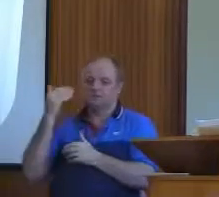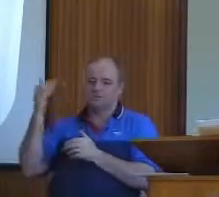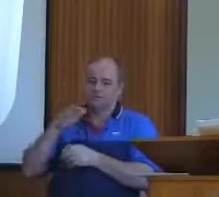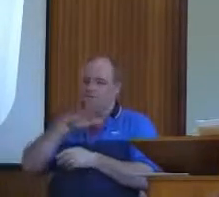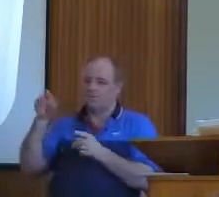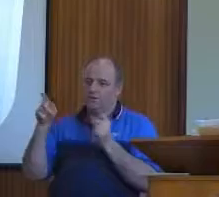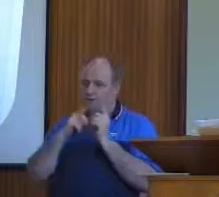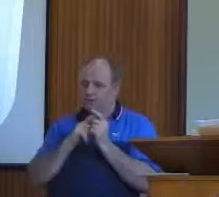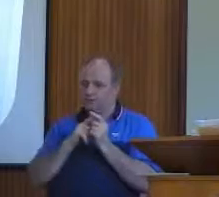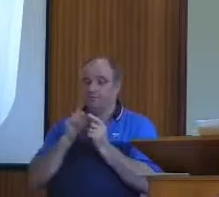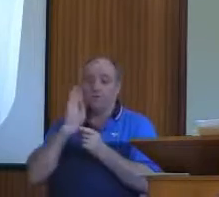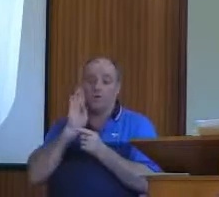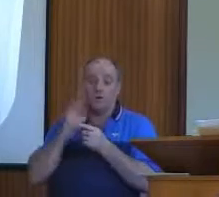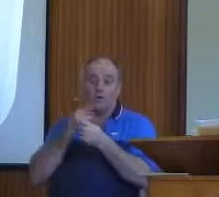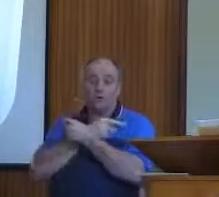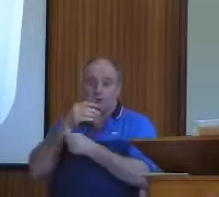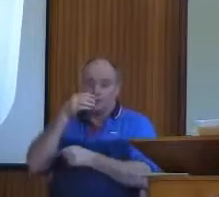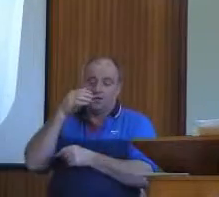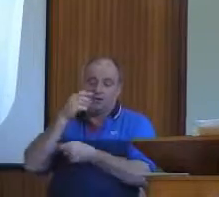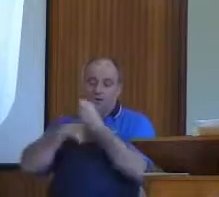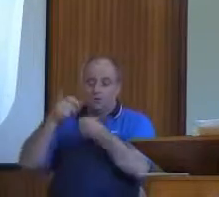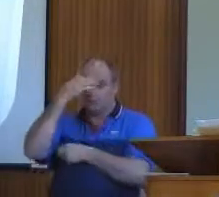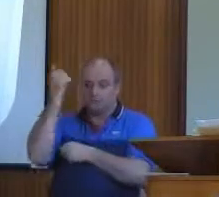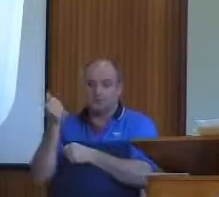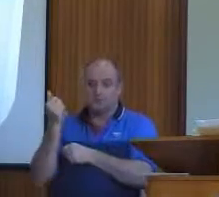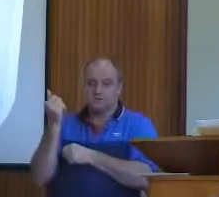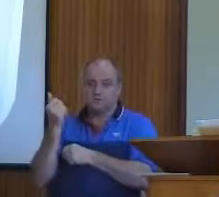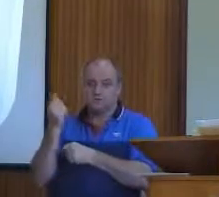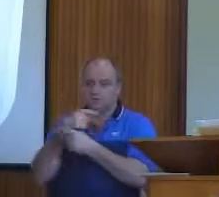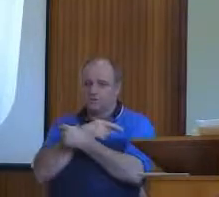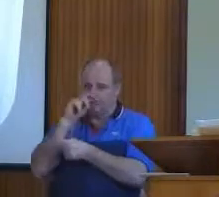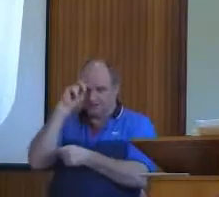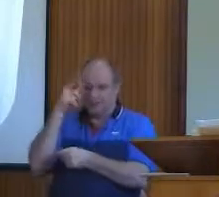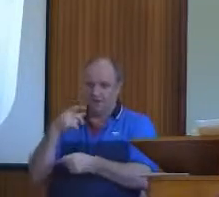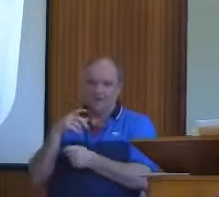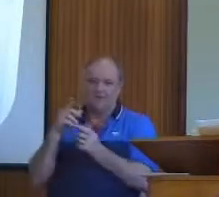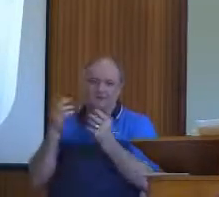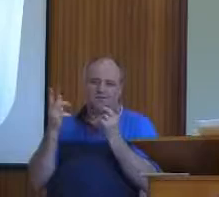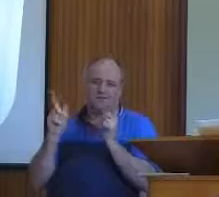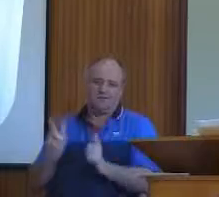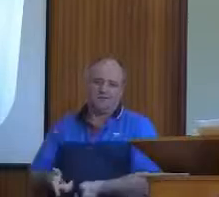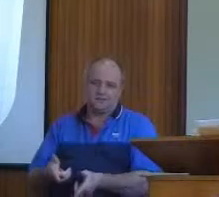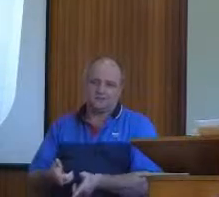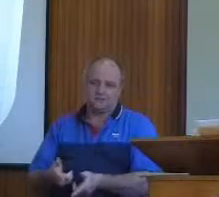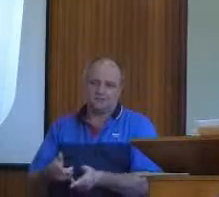nothing. I remember the days that Ralph and I were in Trinity College at the University of Melbourne and others.